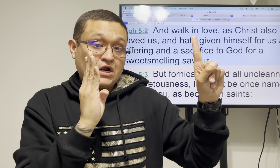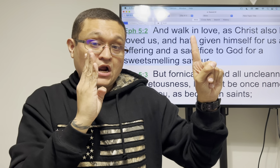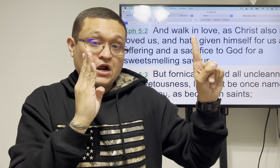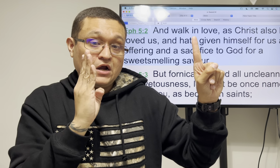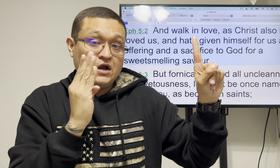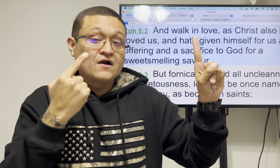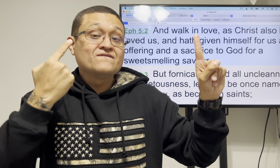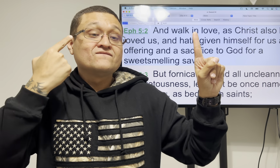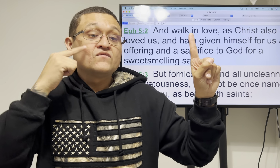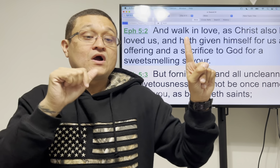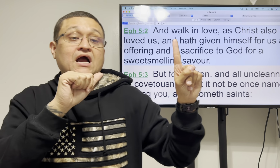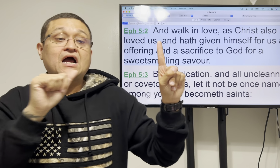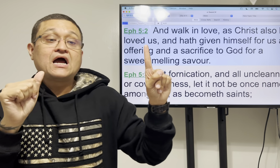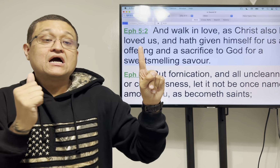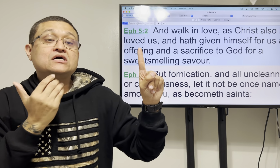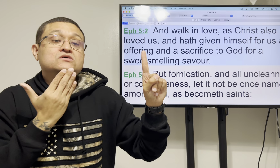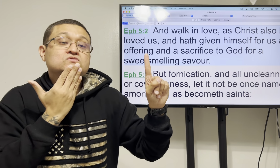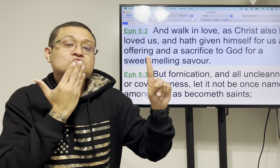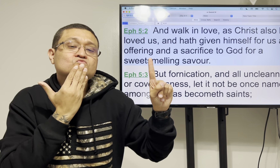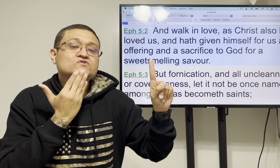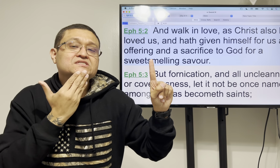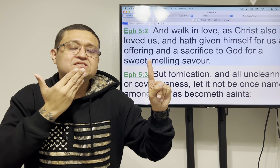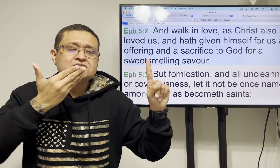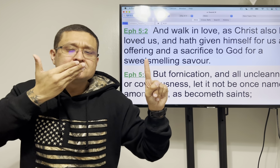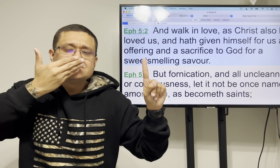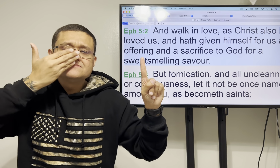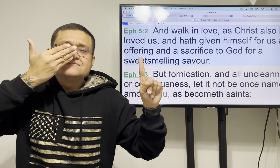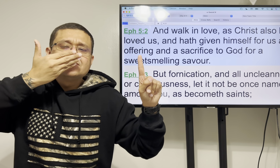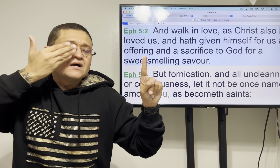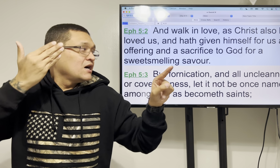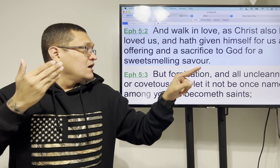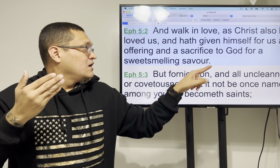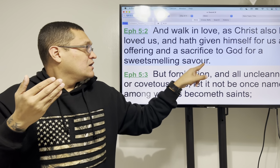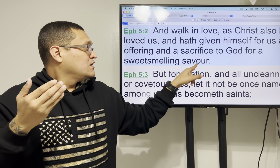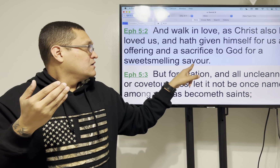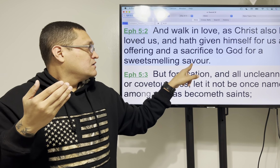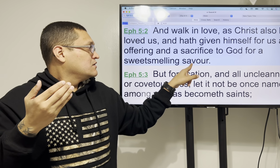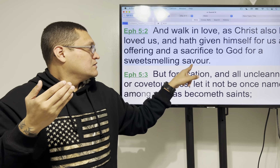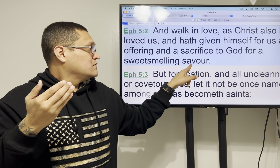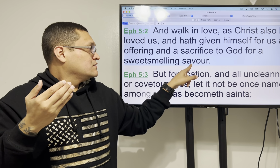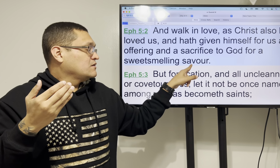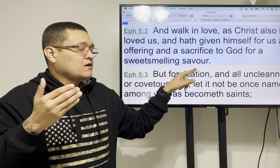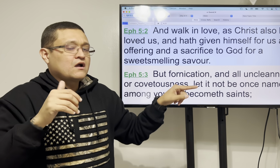an offering and a sacrifice to god for a sweet smelling savor